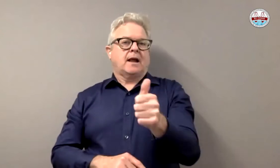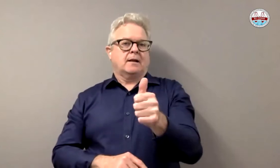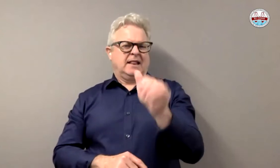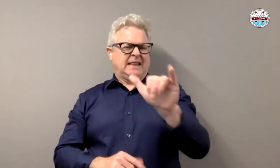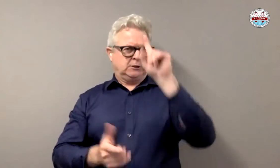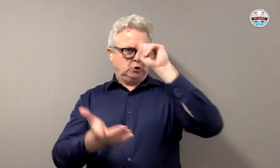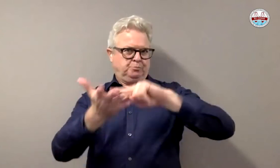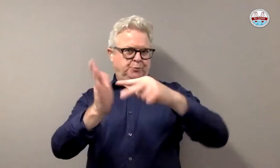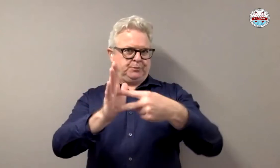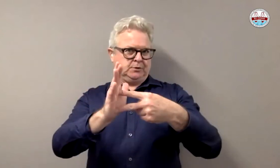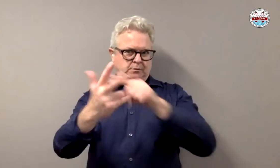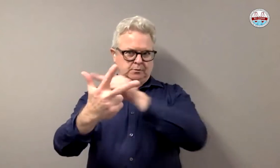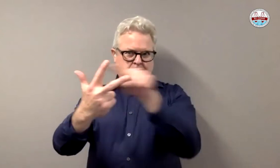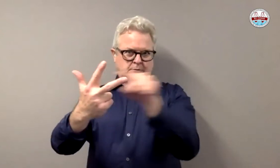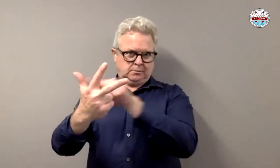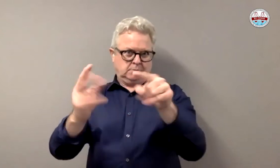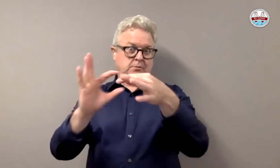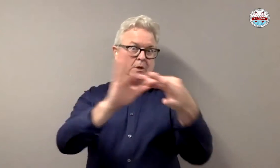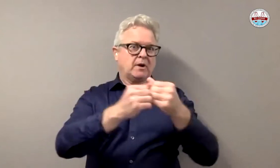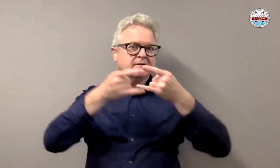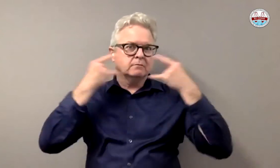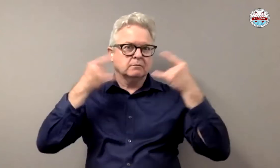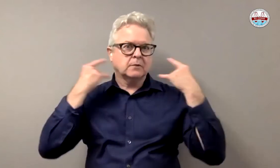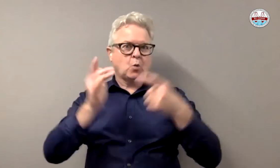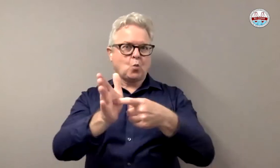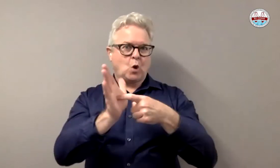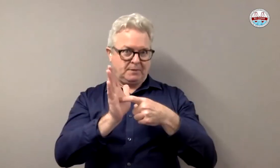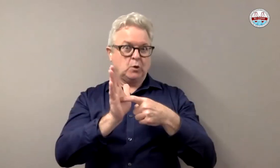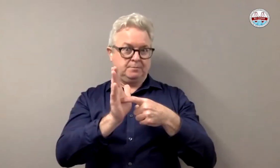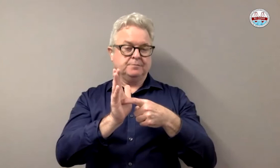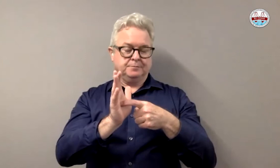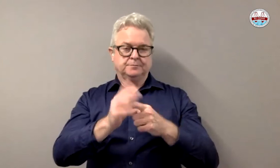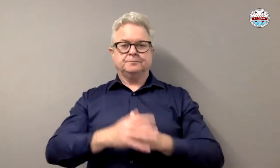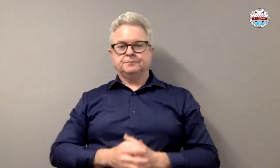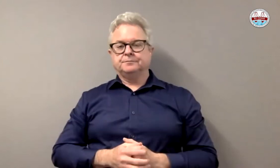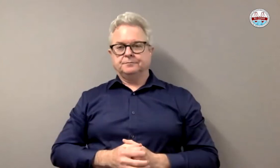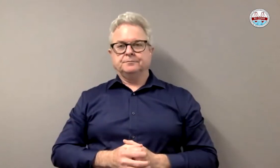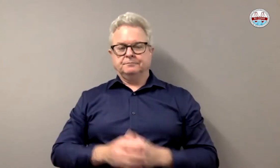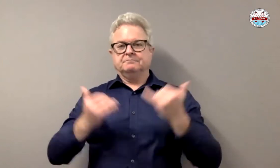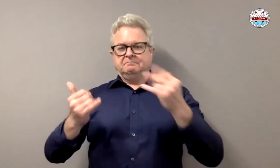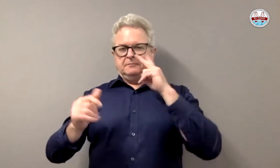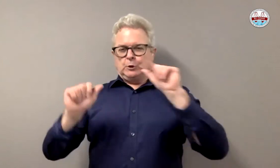you should be wearing your mask or not wear your mask and so forth. That is the purpose of this measuring system.